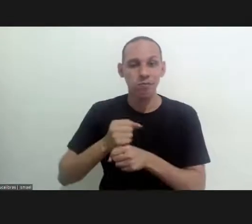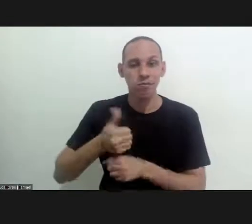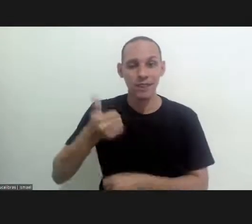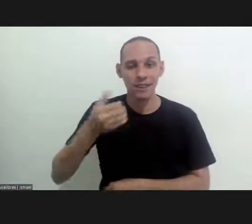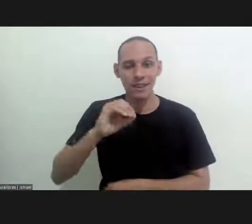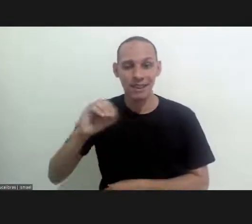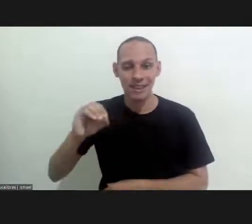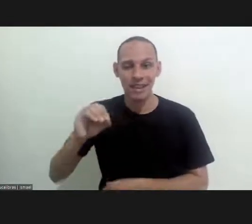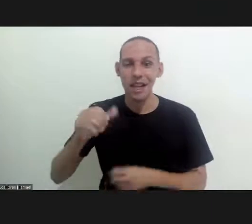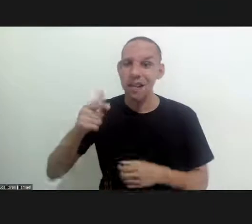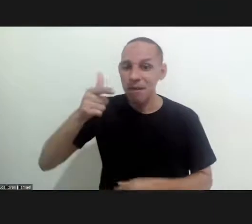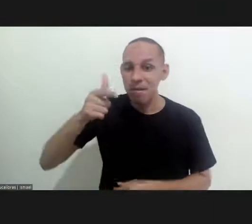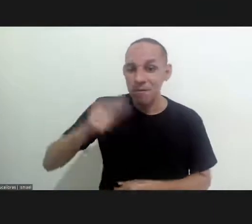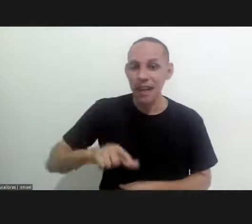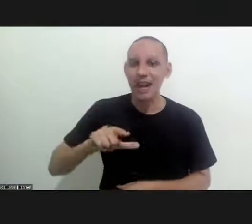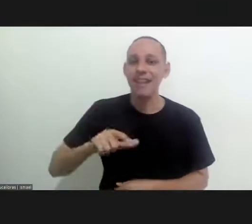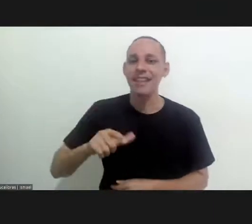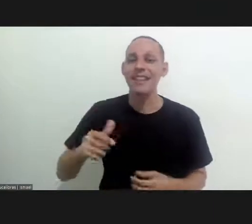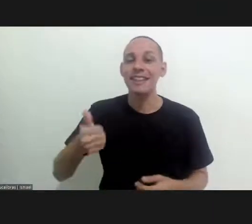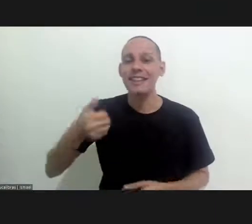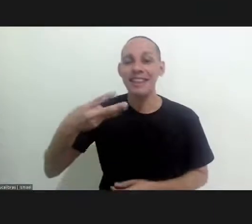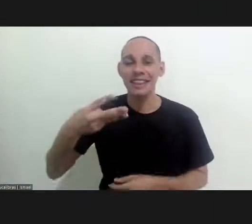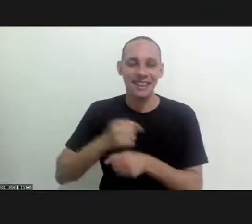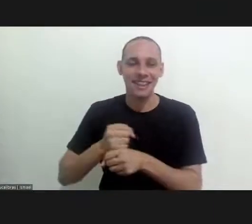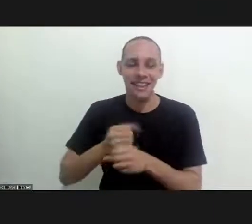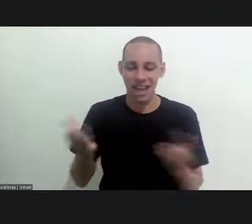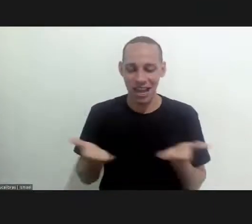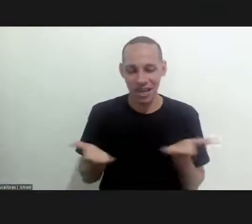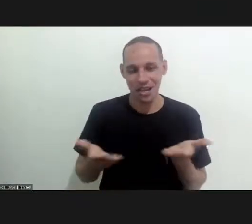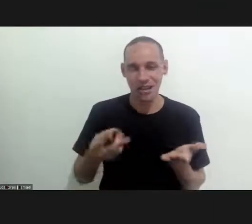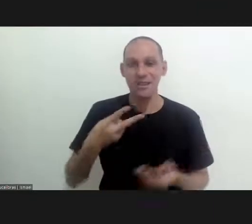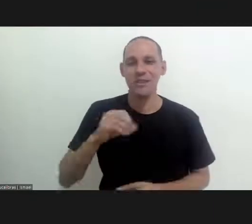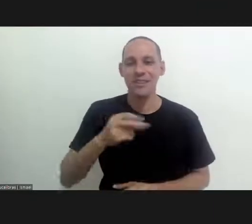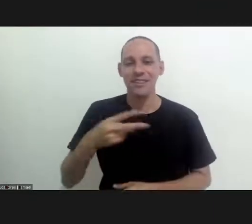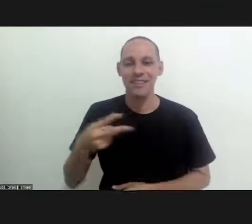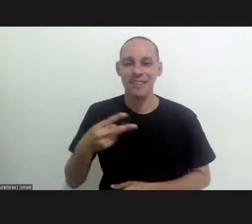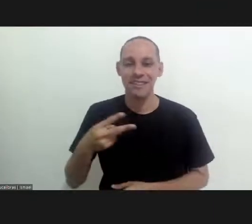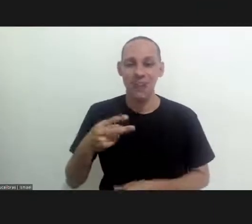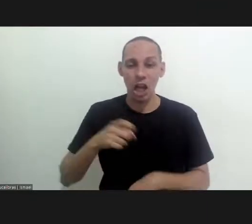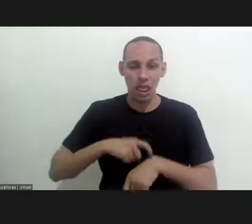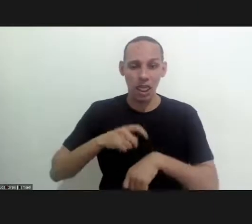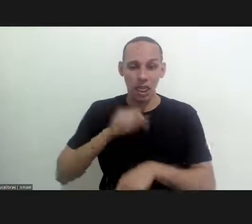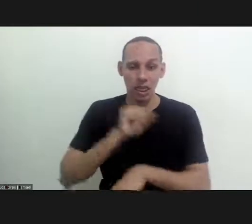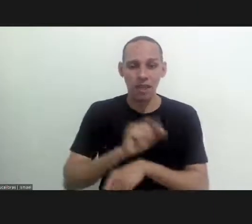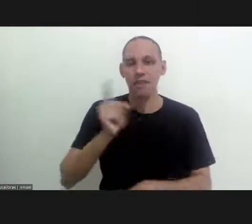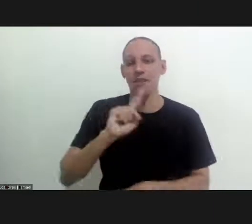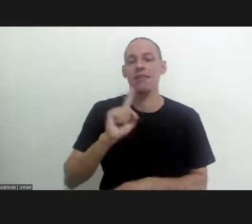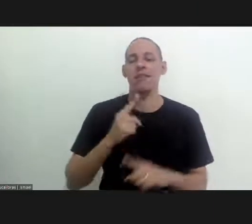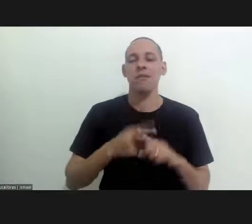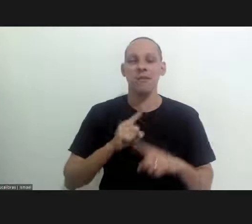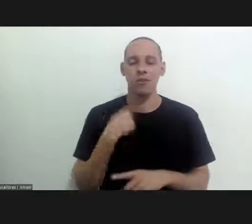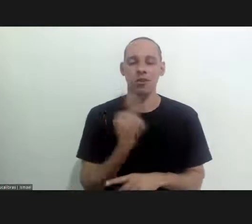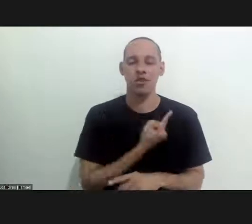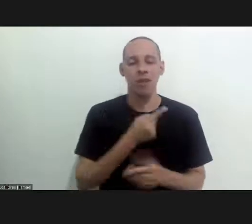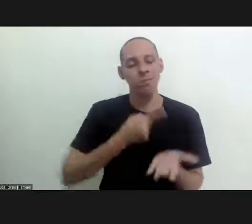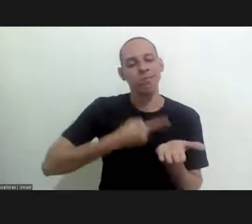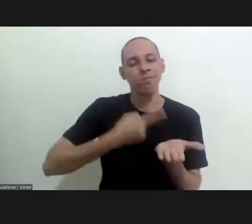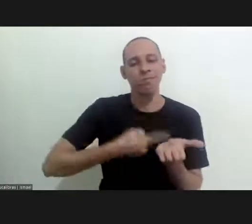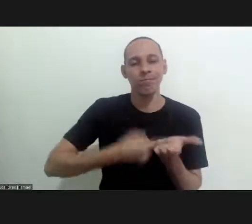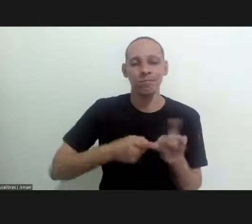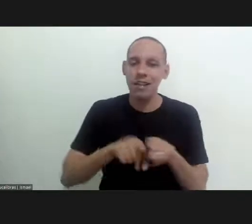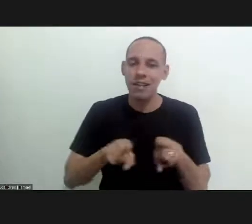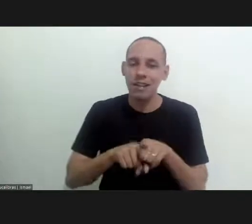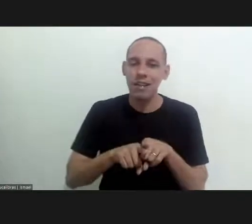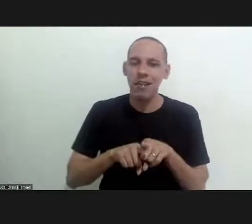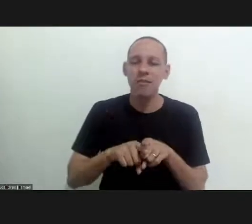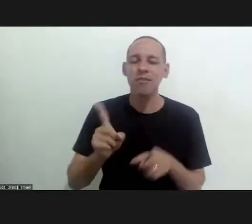2009 but now we're doing another 13. Time never stops and time doesn't stop because our commitment